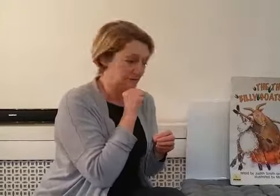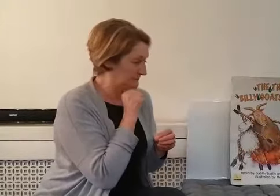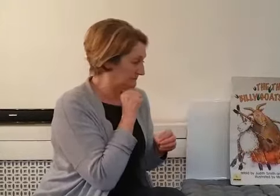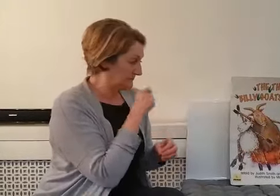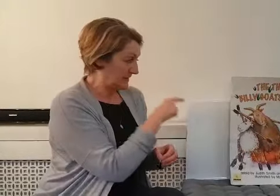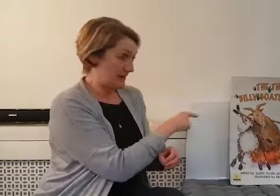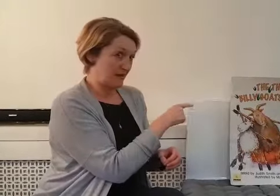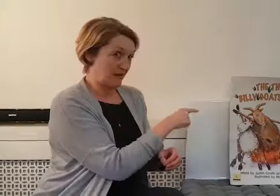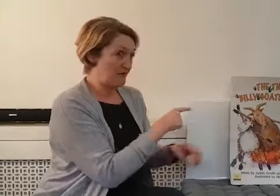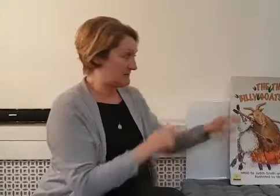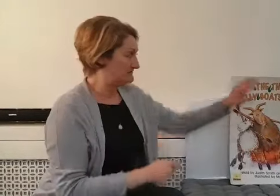Here they are.